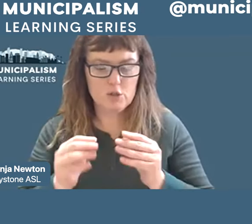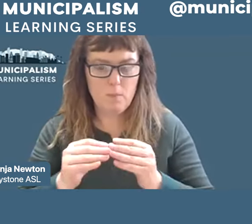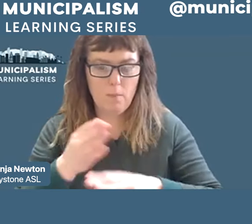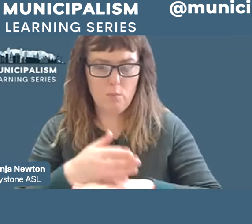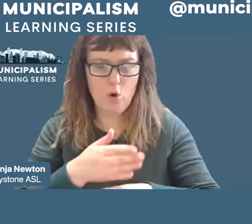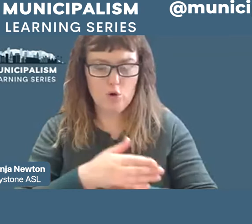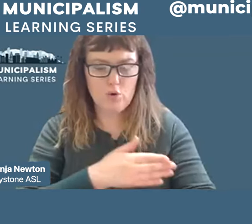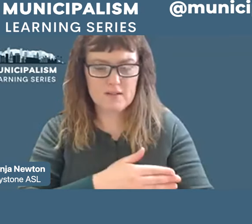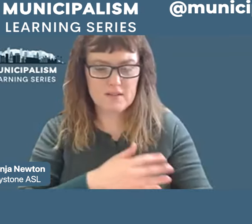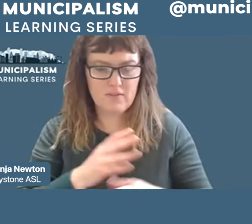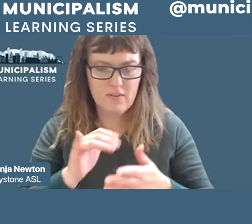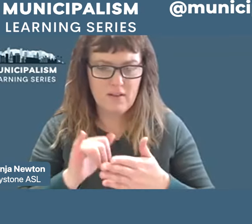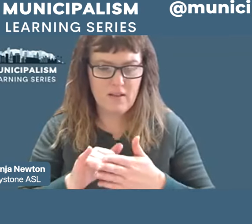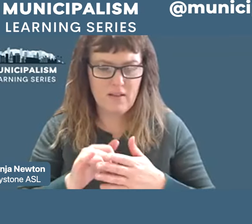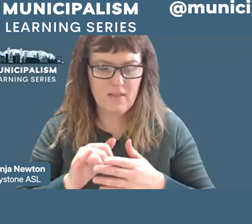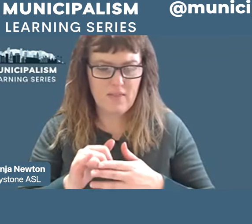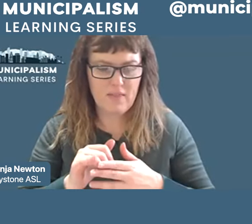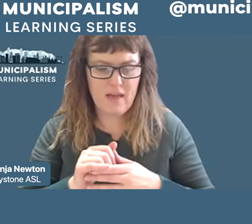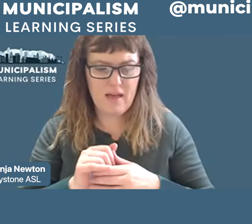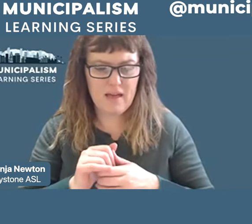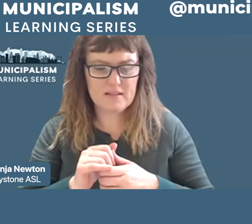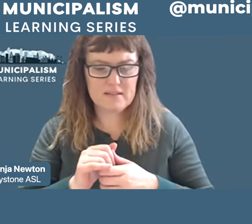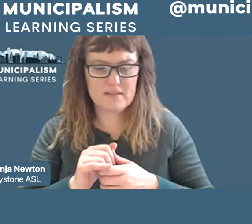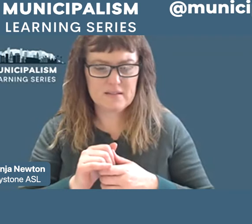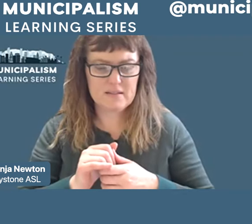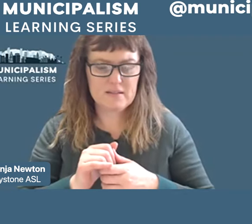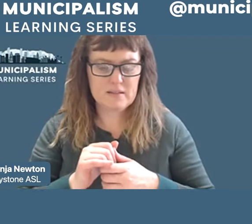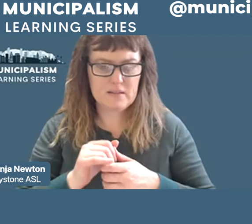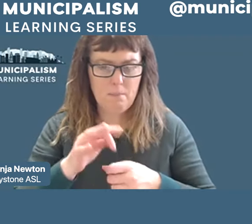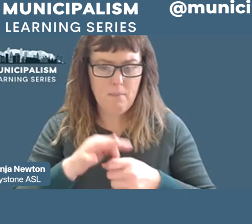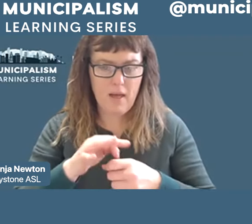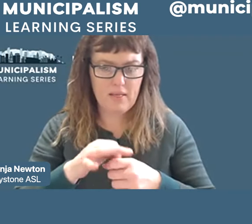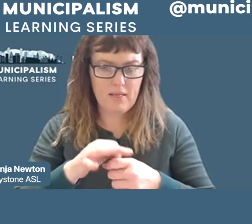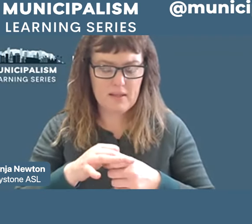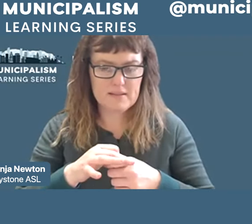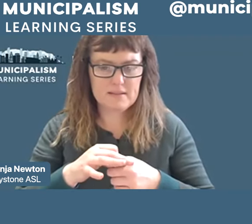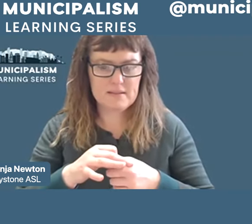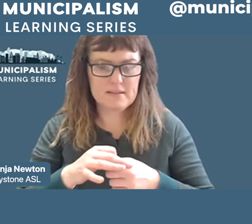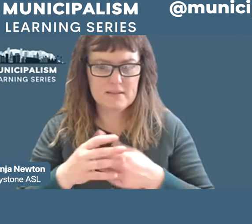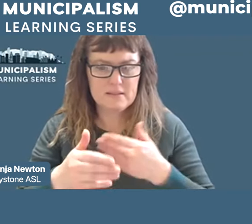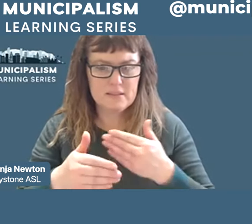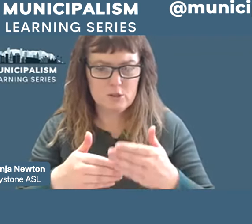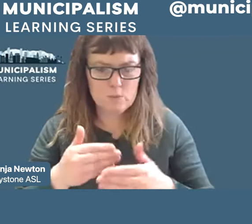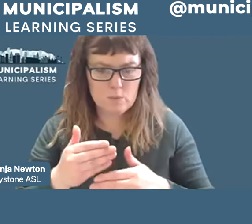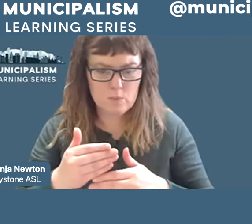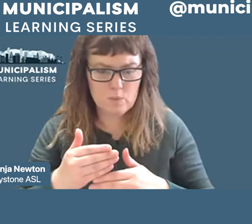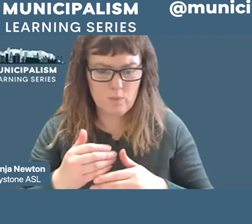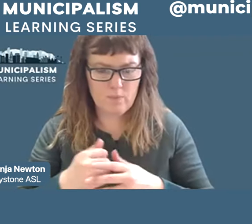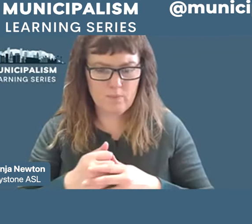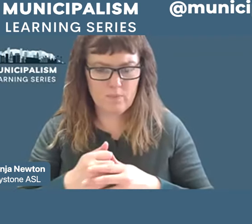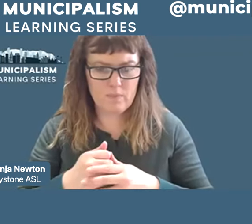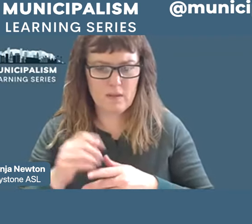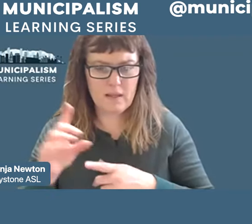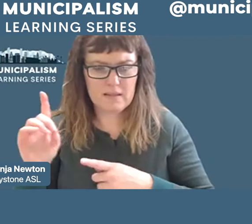ballot initiative was called measure you and the Democratic Party didn't